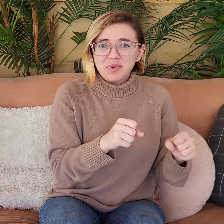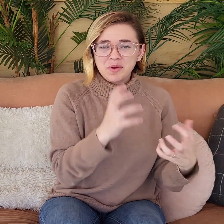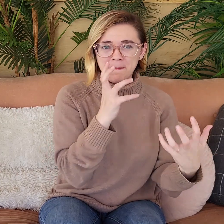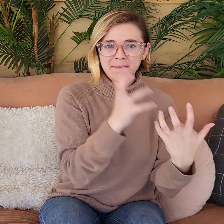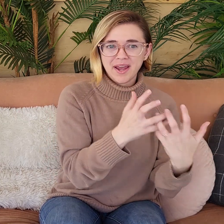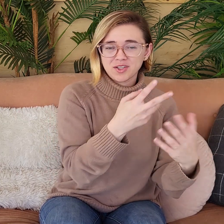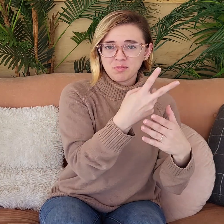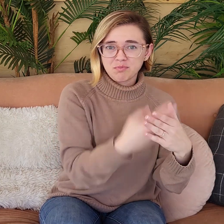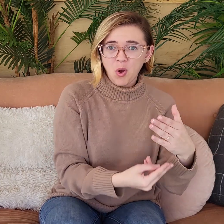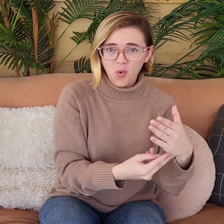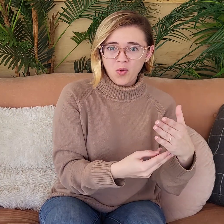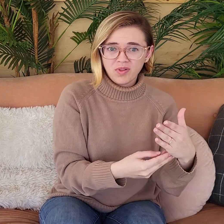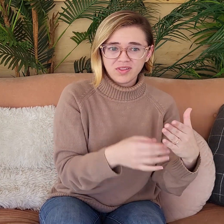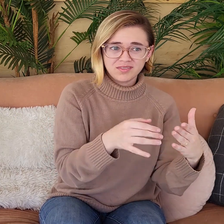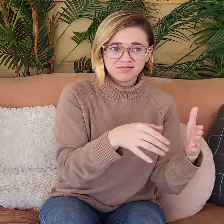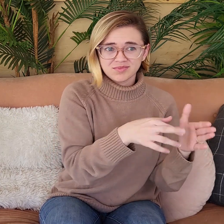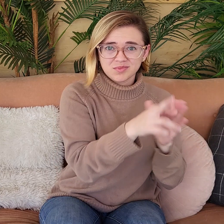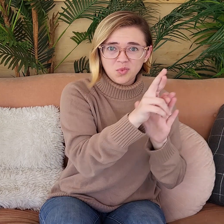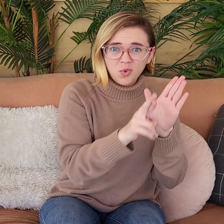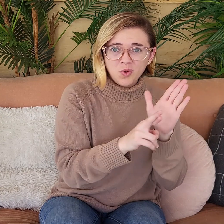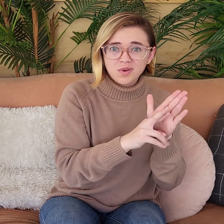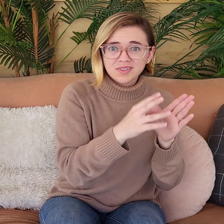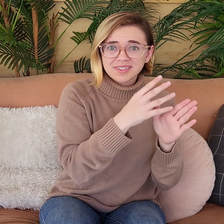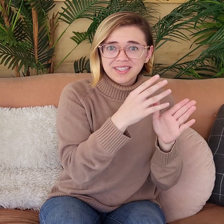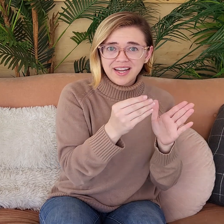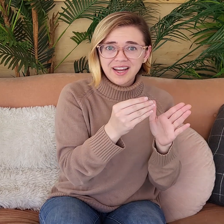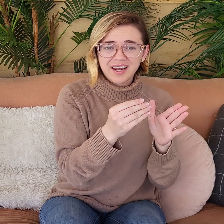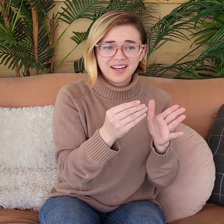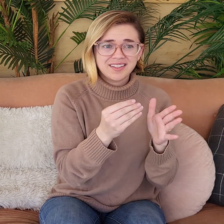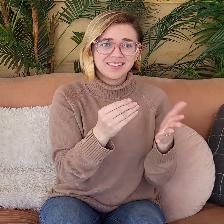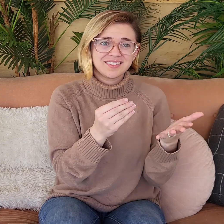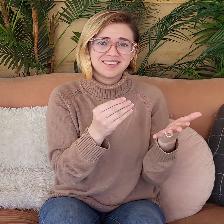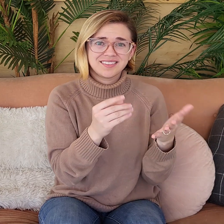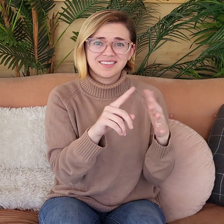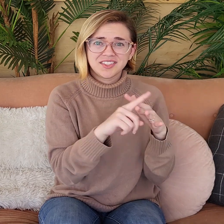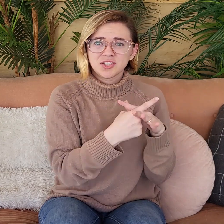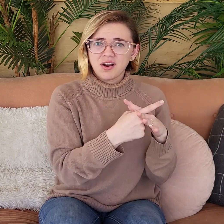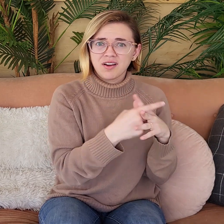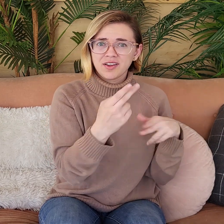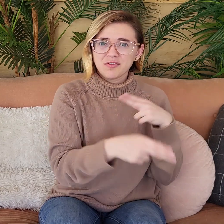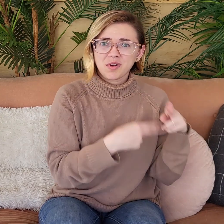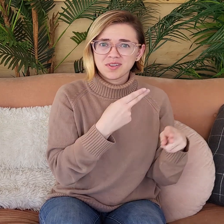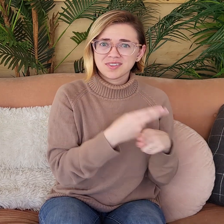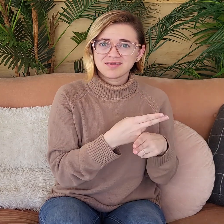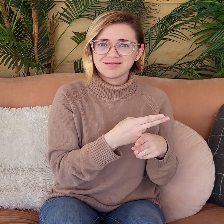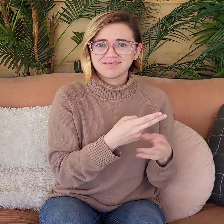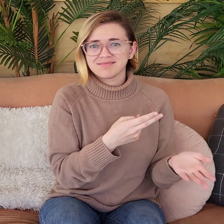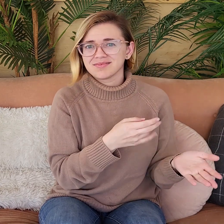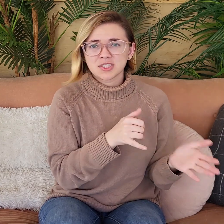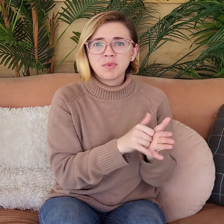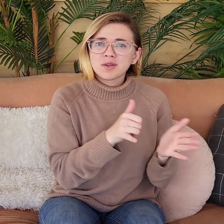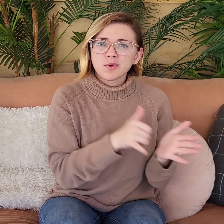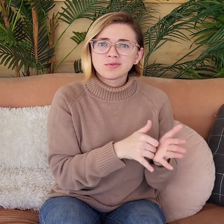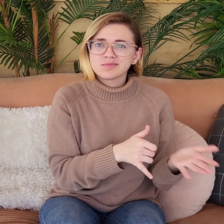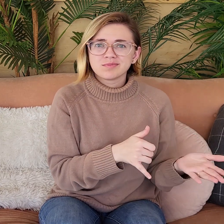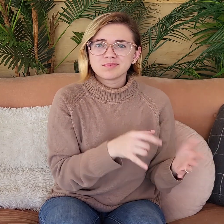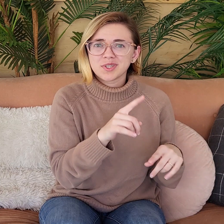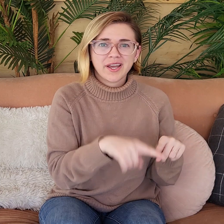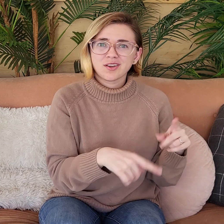To be able to try and match both of those rules and to begin the universe, it's impossible.